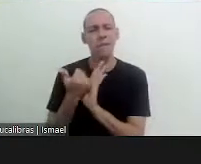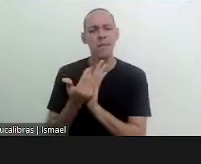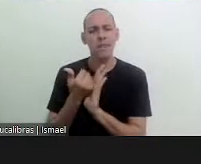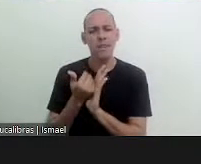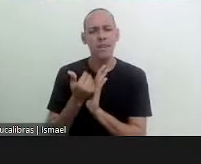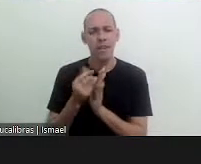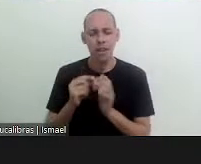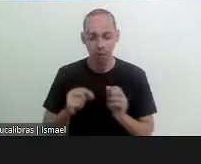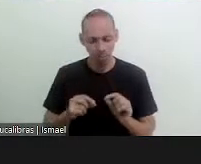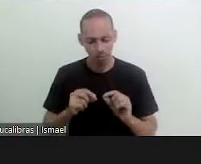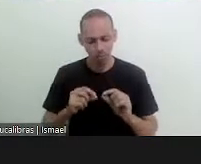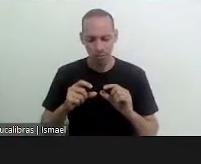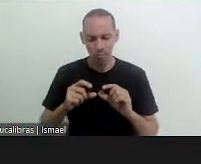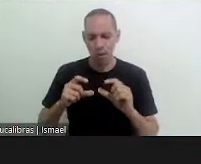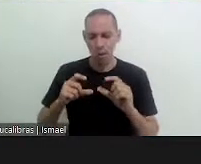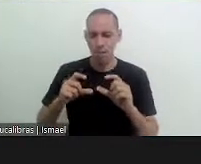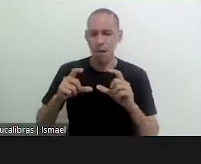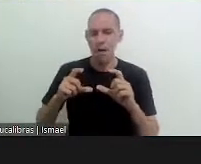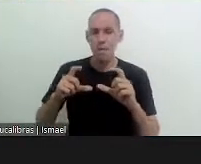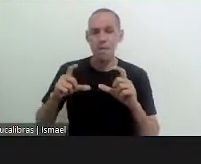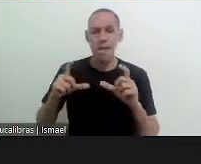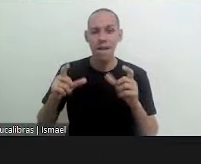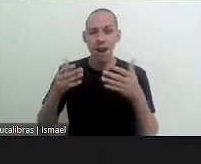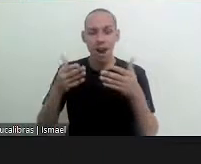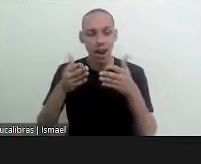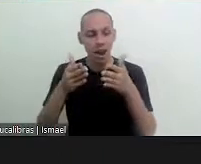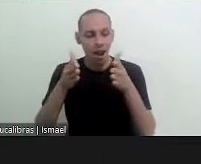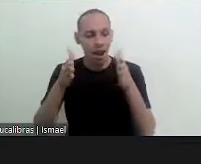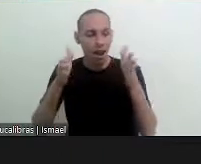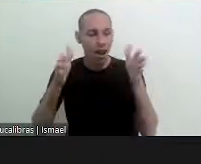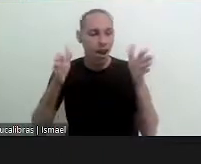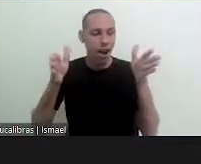the symbol of an image which starts very small